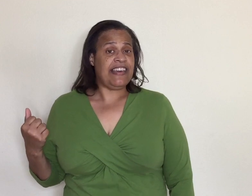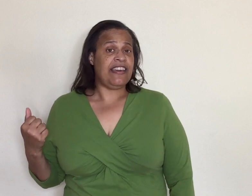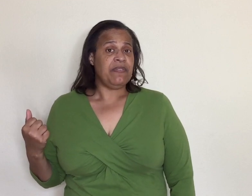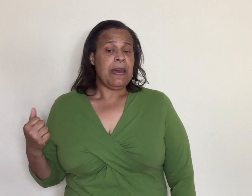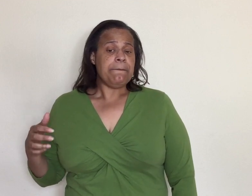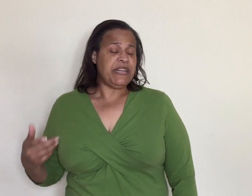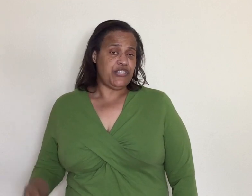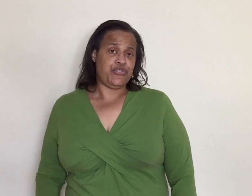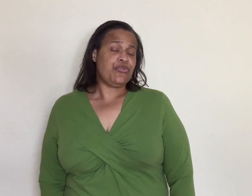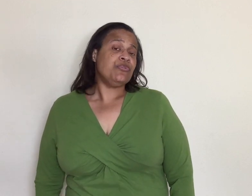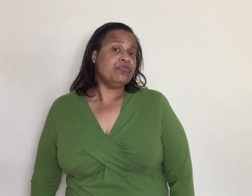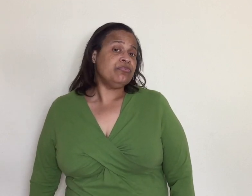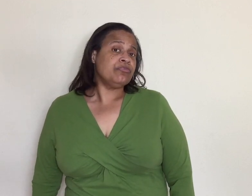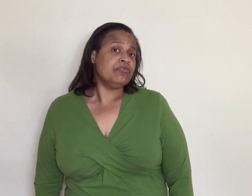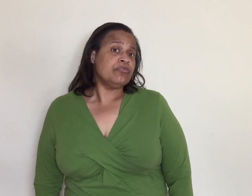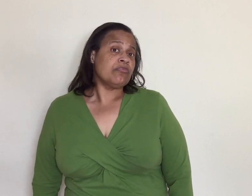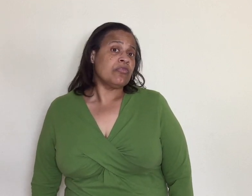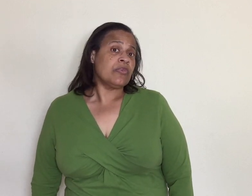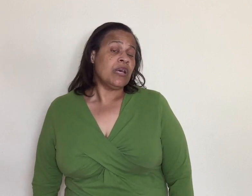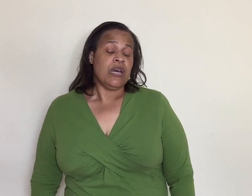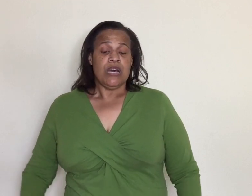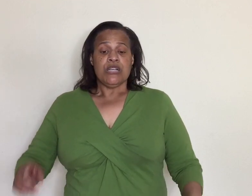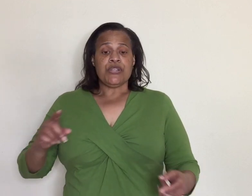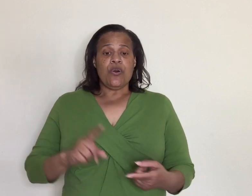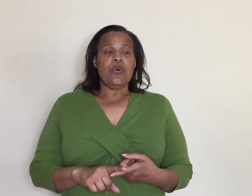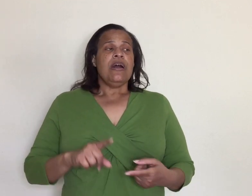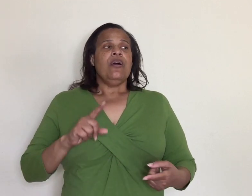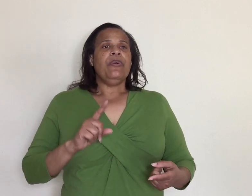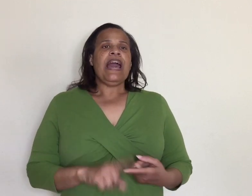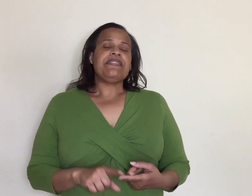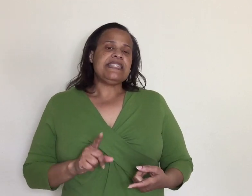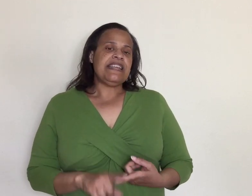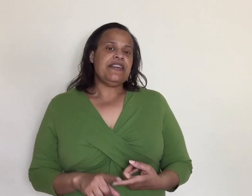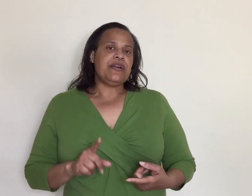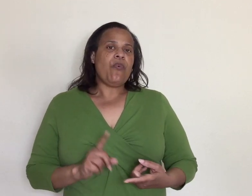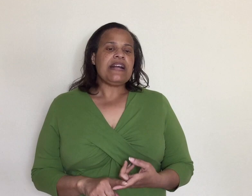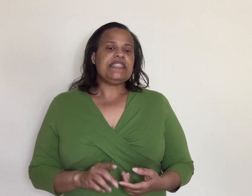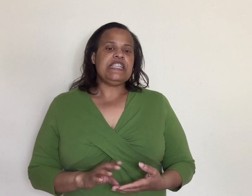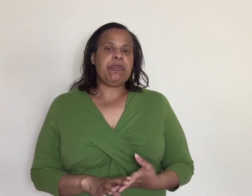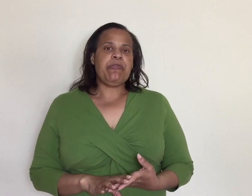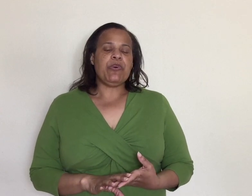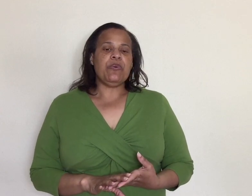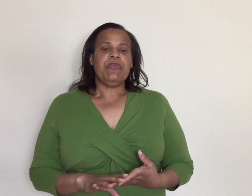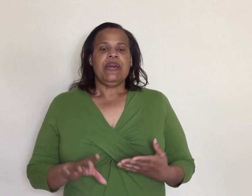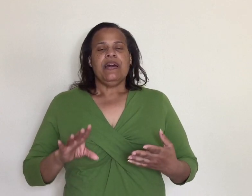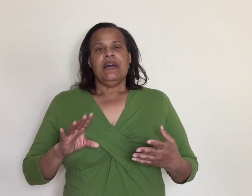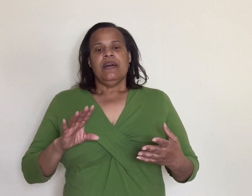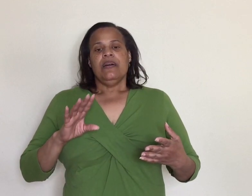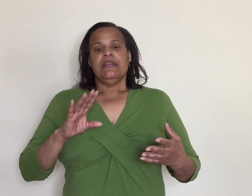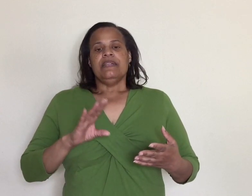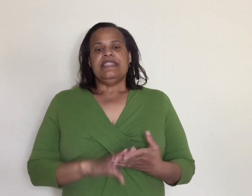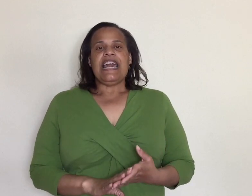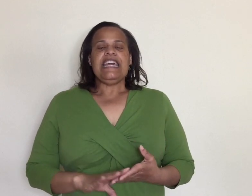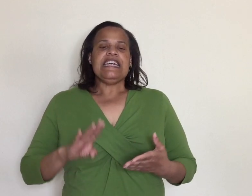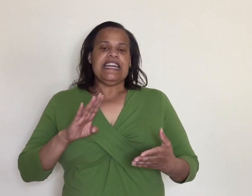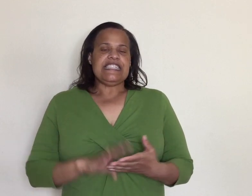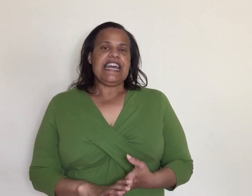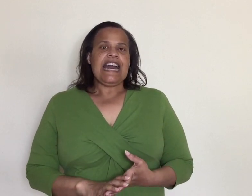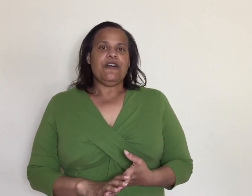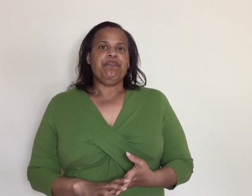that but it's true so we have to sit here and watch these people day in and day out